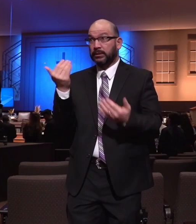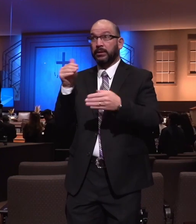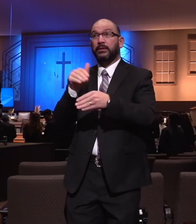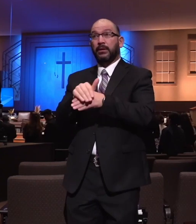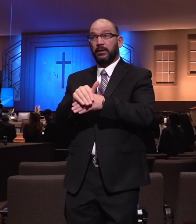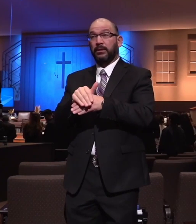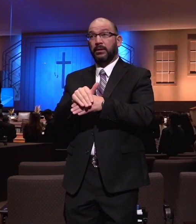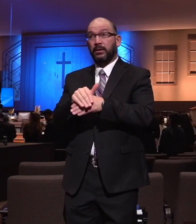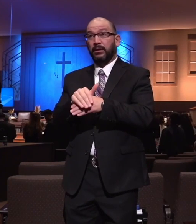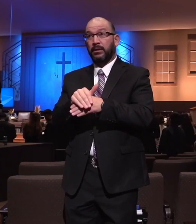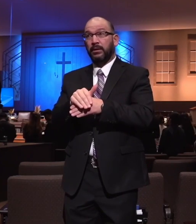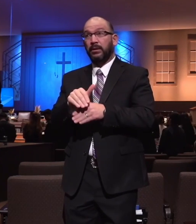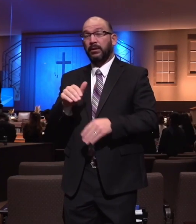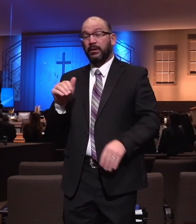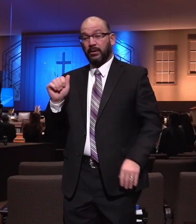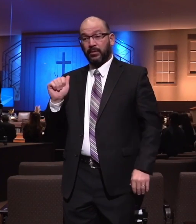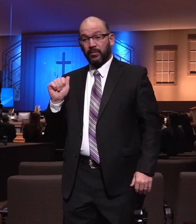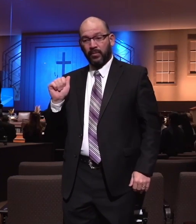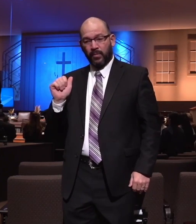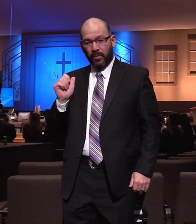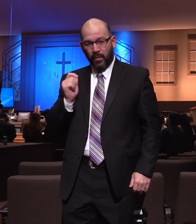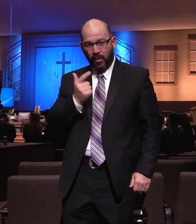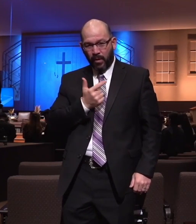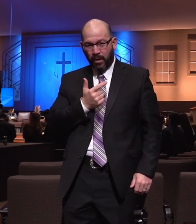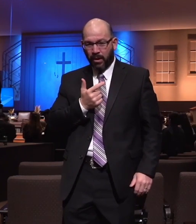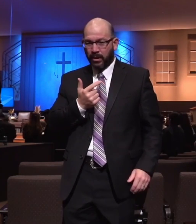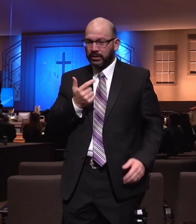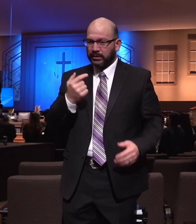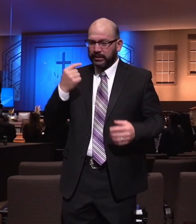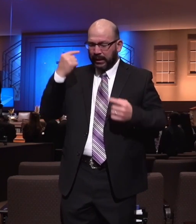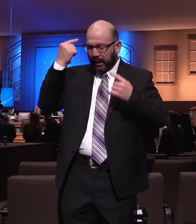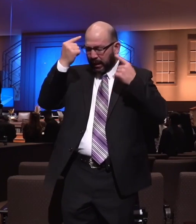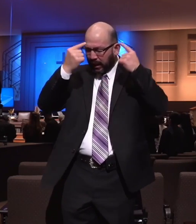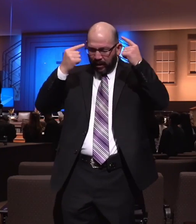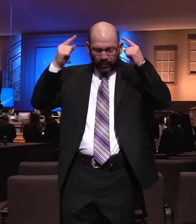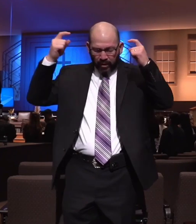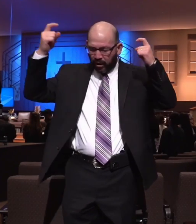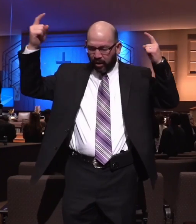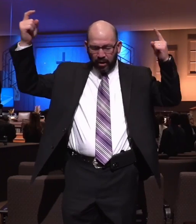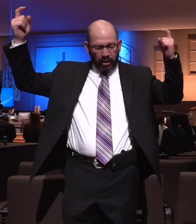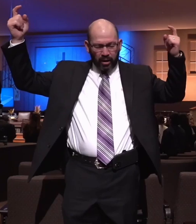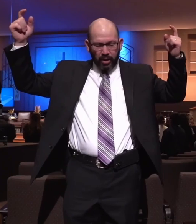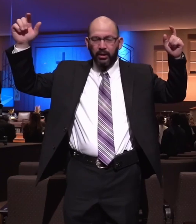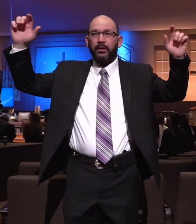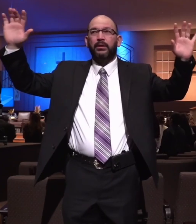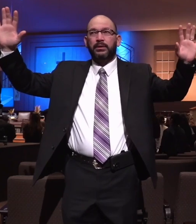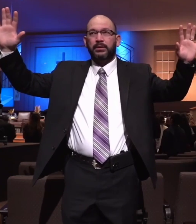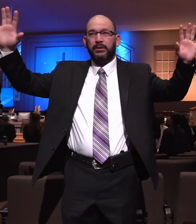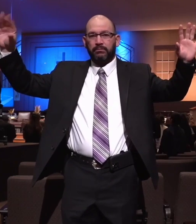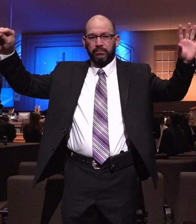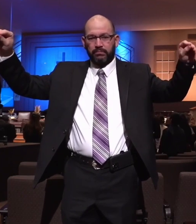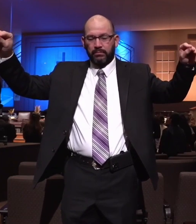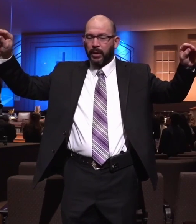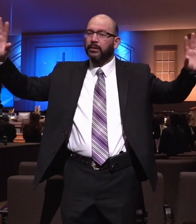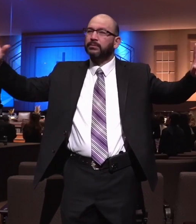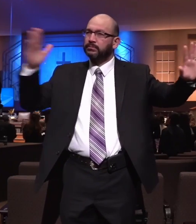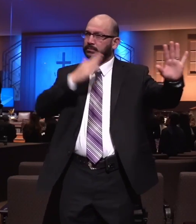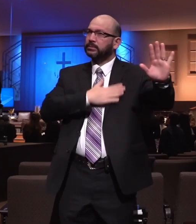have so many things on our minds, and I would be lying if I didn't say this is heavy